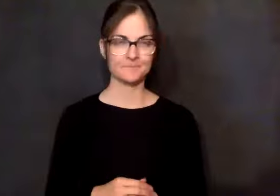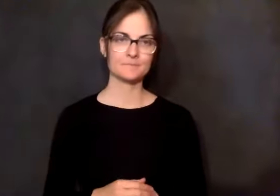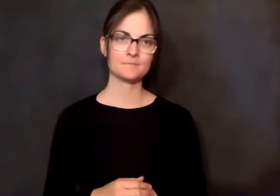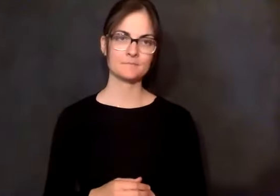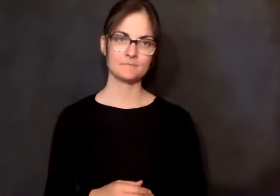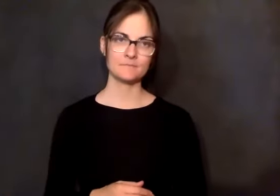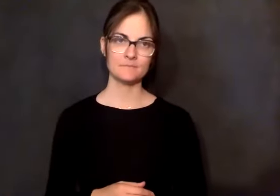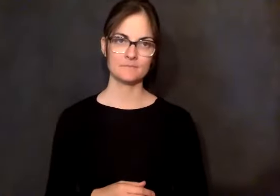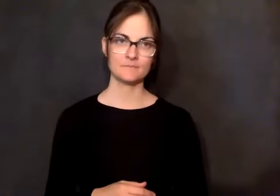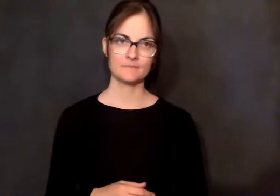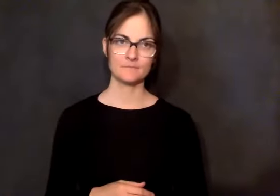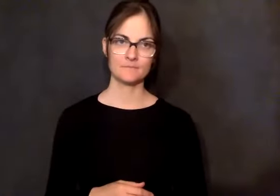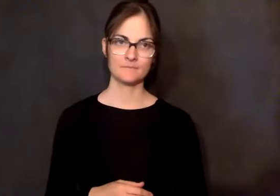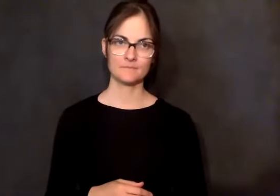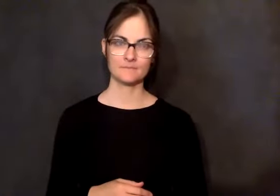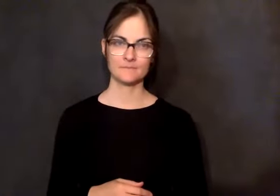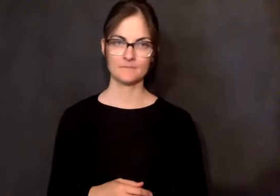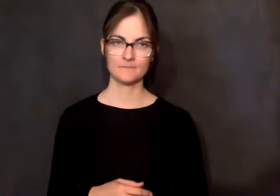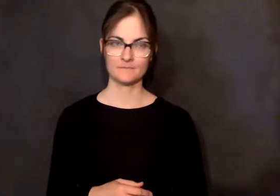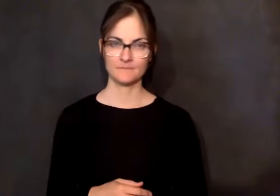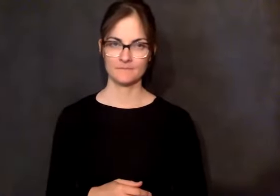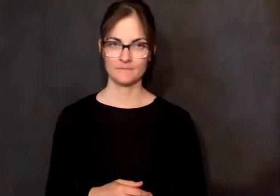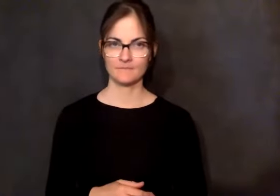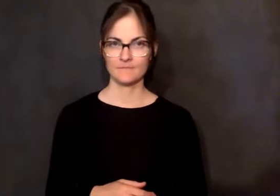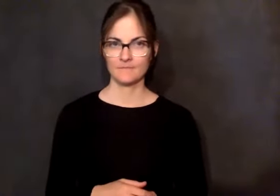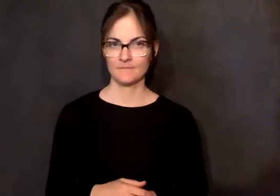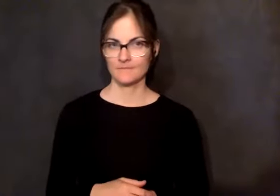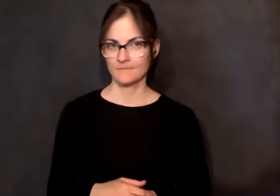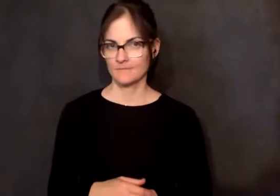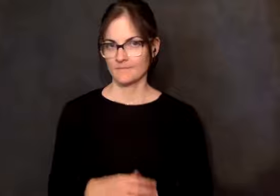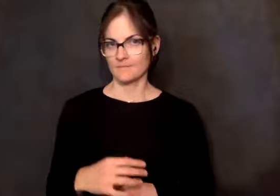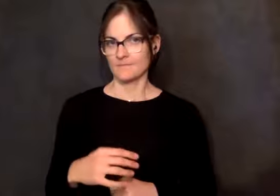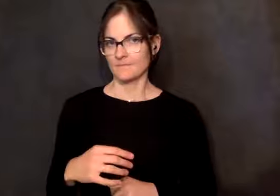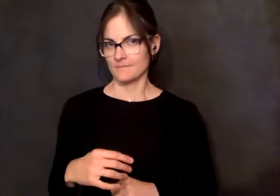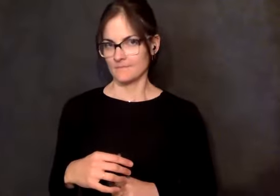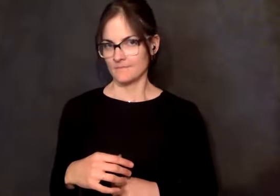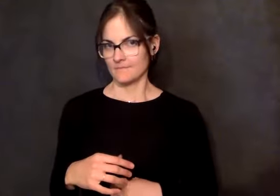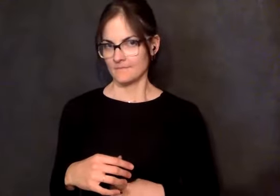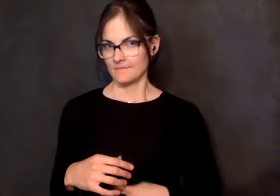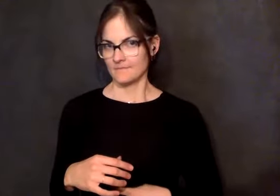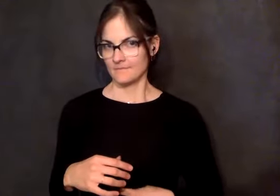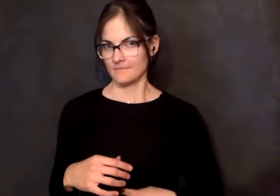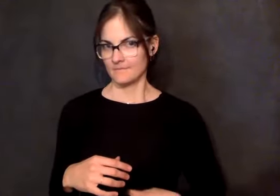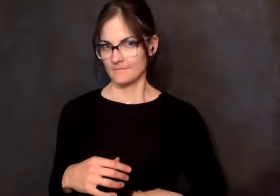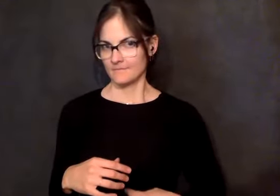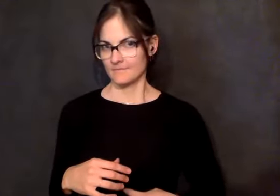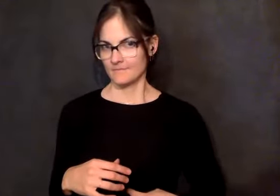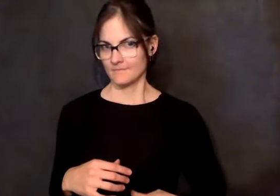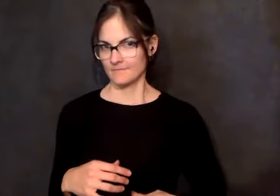says in the big book, action, action, more action, still more action is needed. Now she said, I want you to write him a letter. I said,